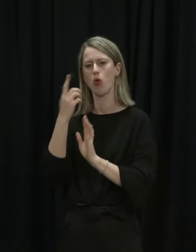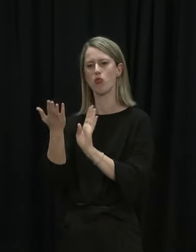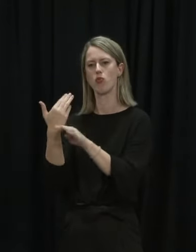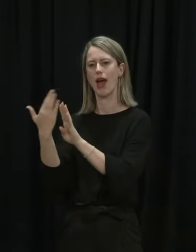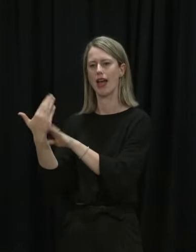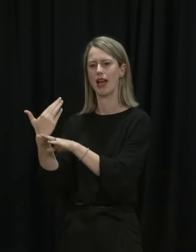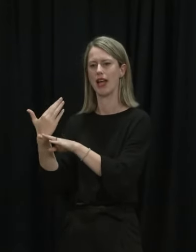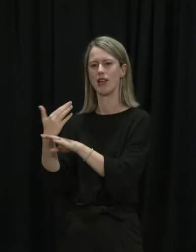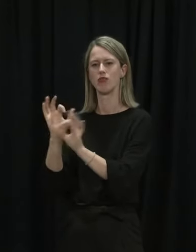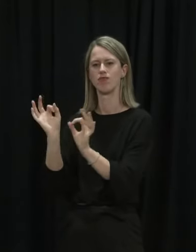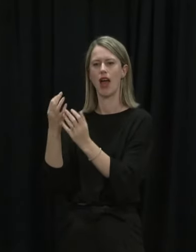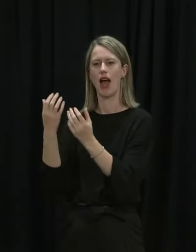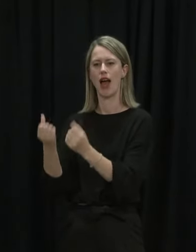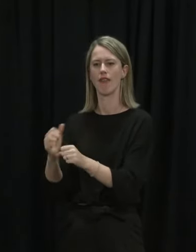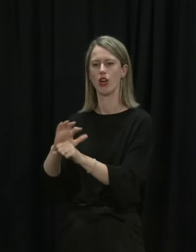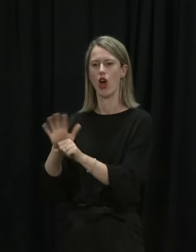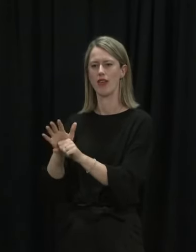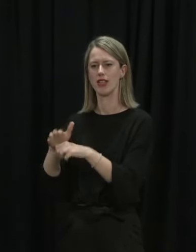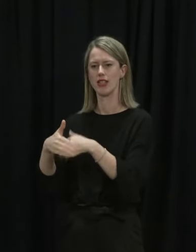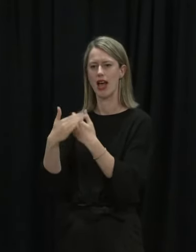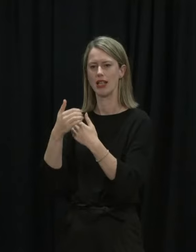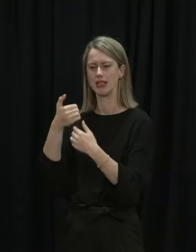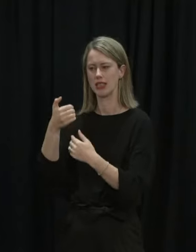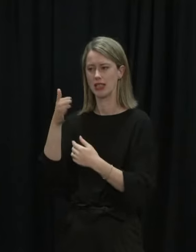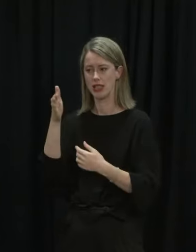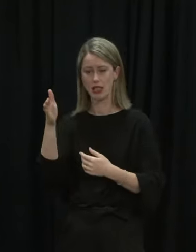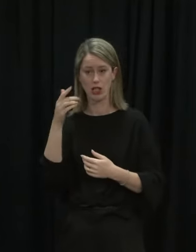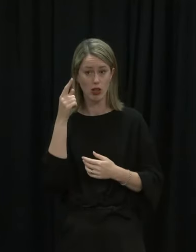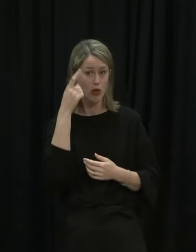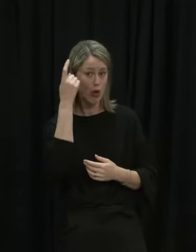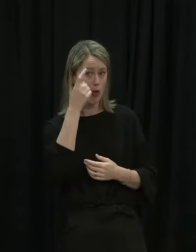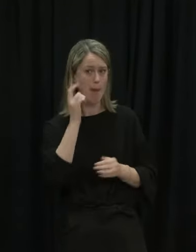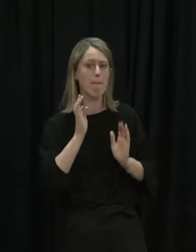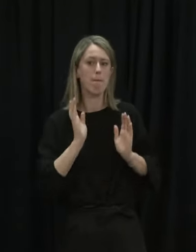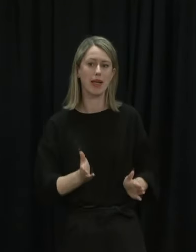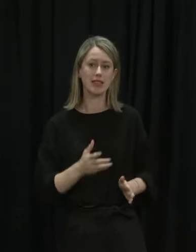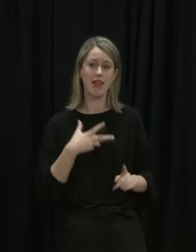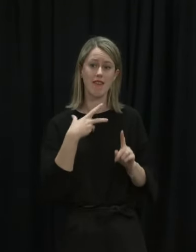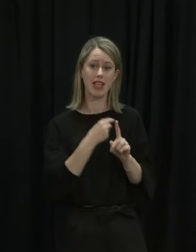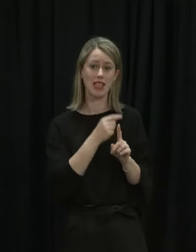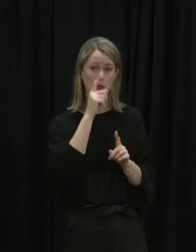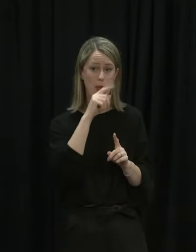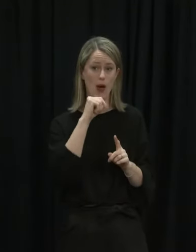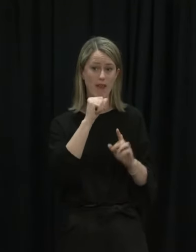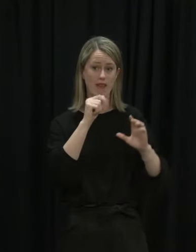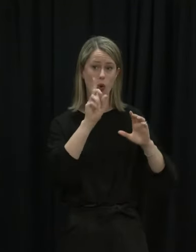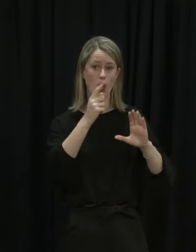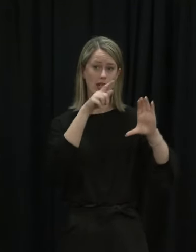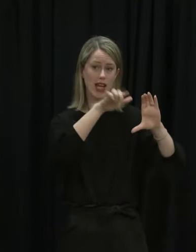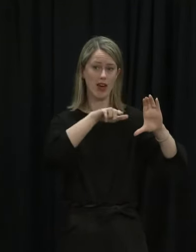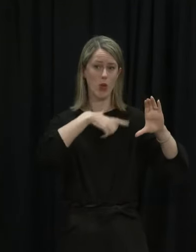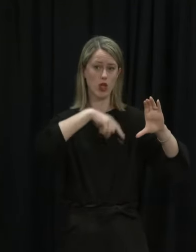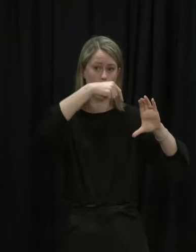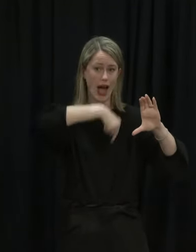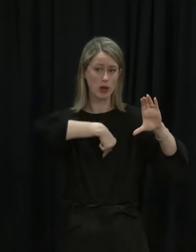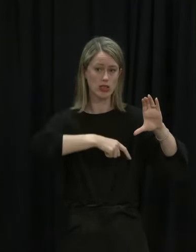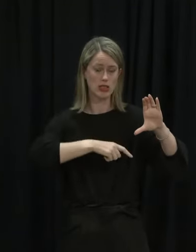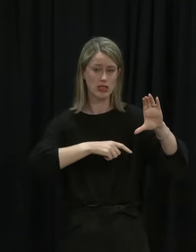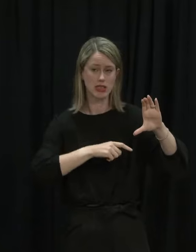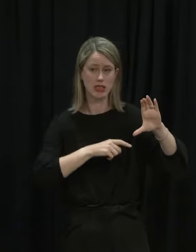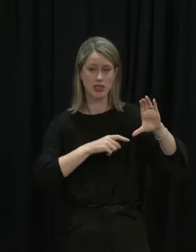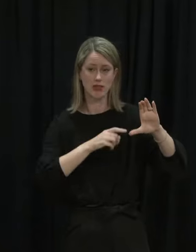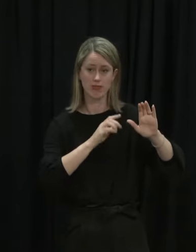negative. Day six tests. Any more thought to mandatory vaccination for people leaving the boundary? Not lately.